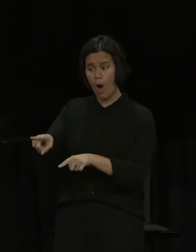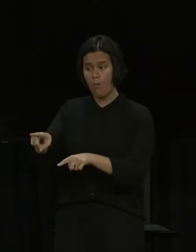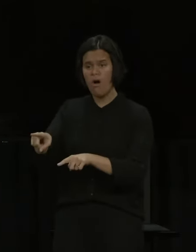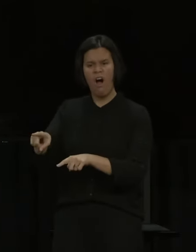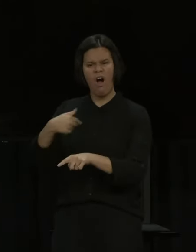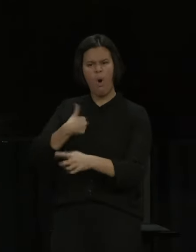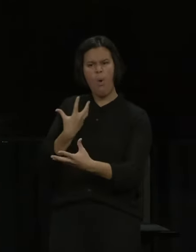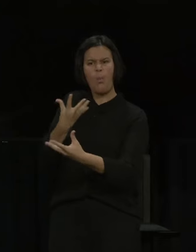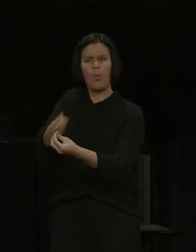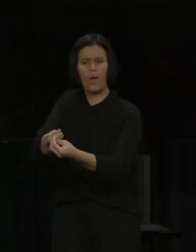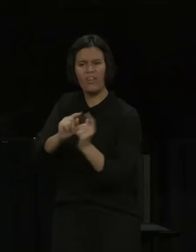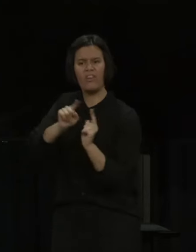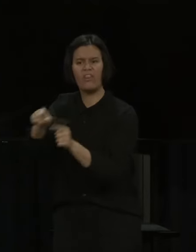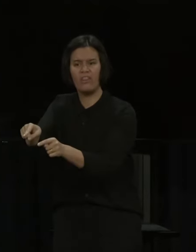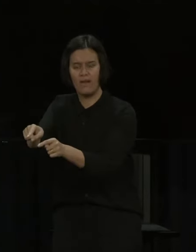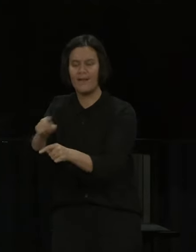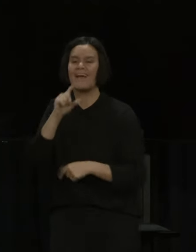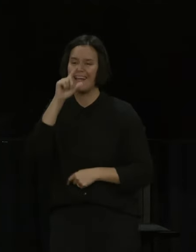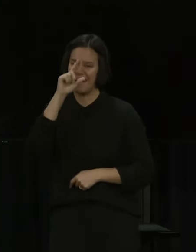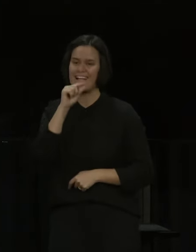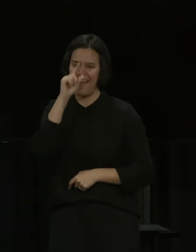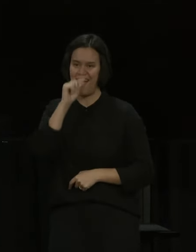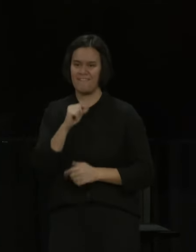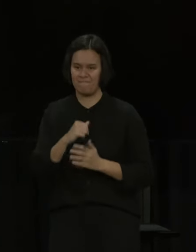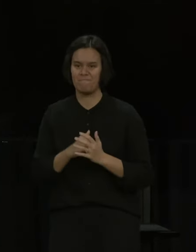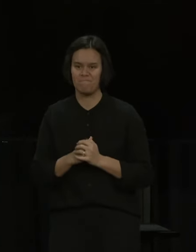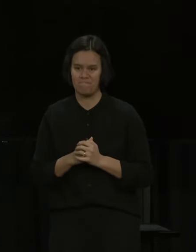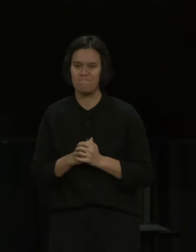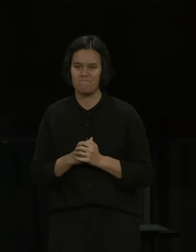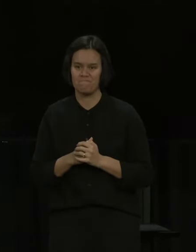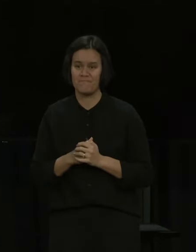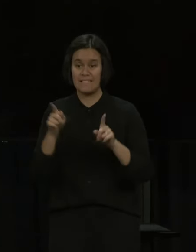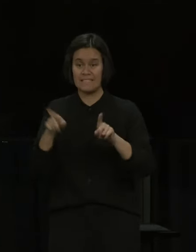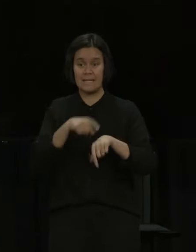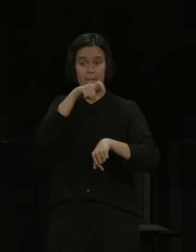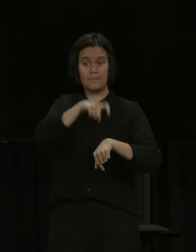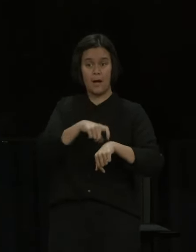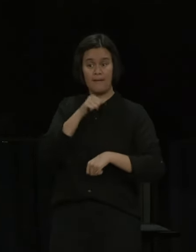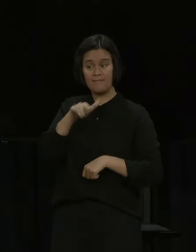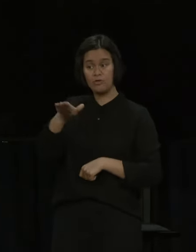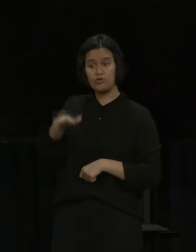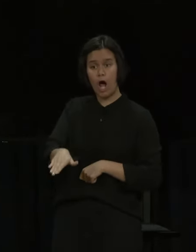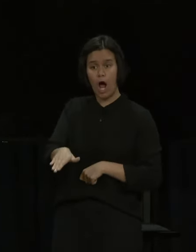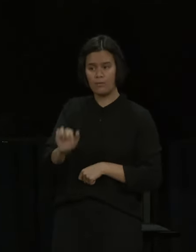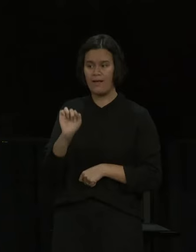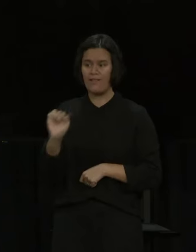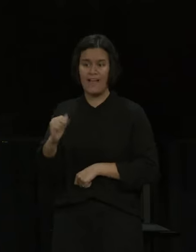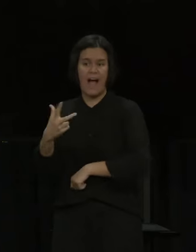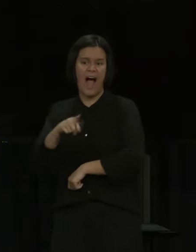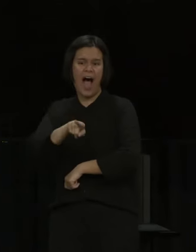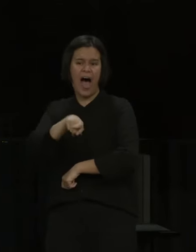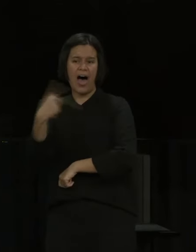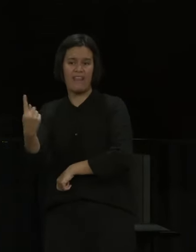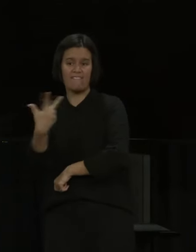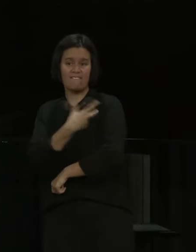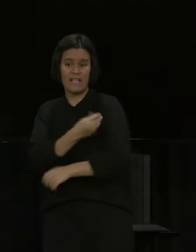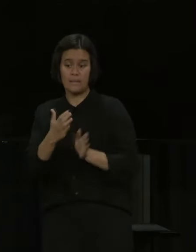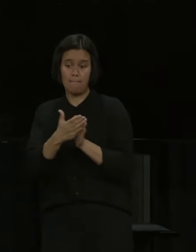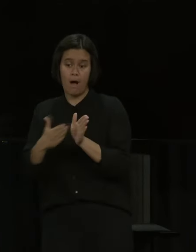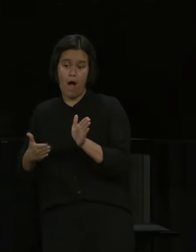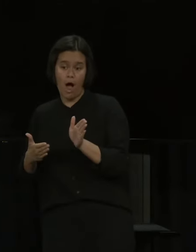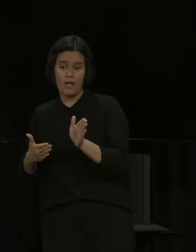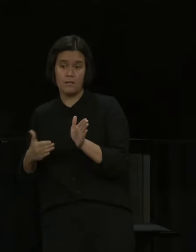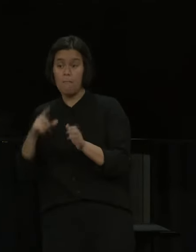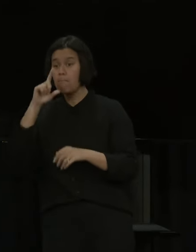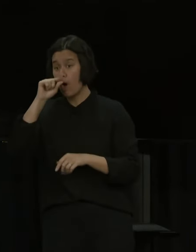other childhood immunisations may be brought up to date at the same time. In terms of the COVID-19